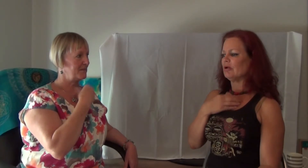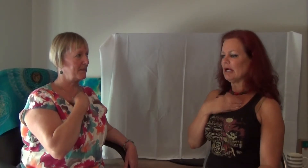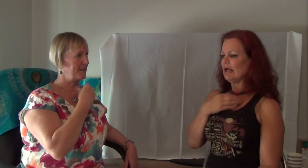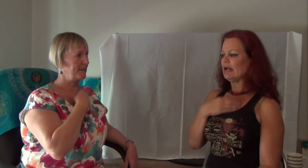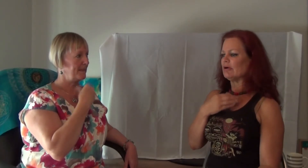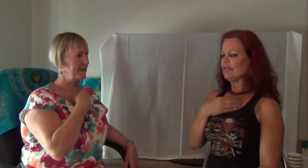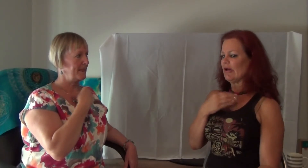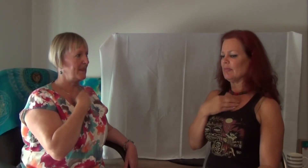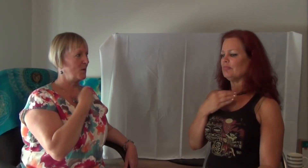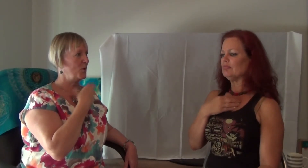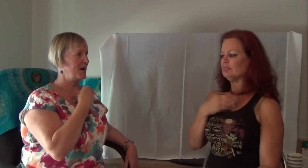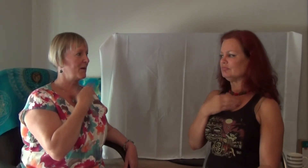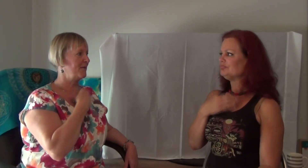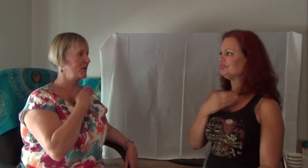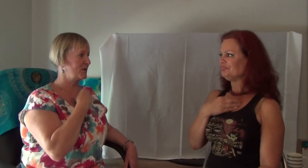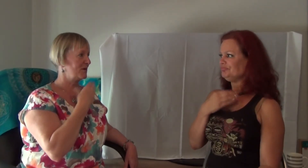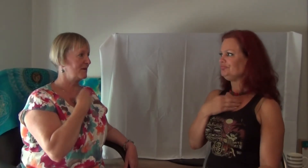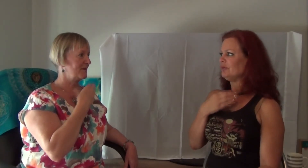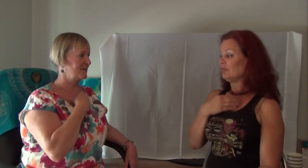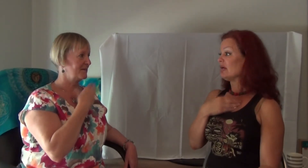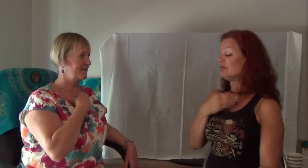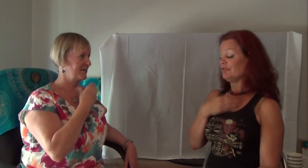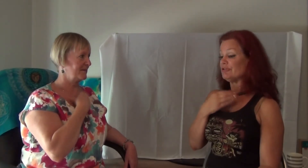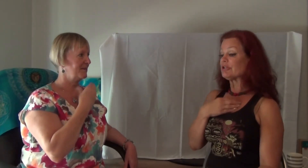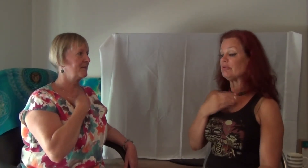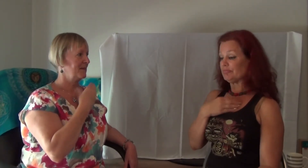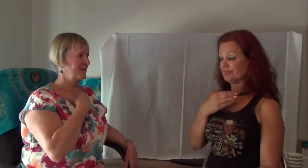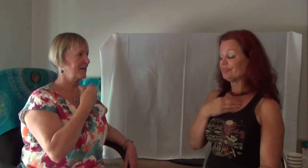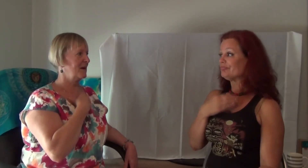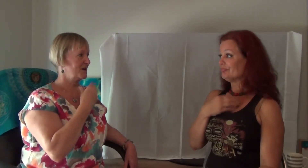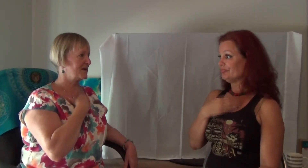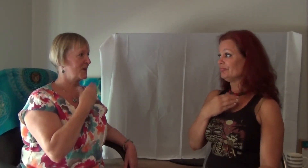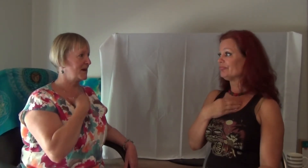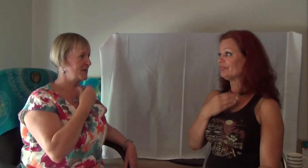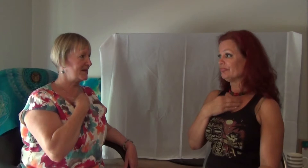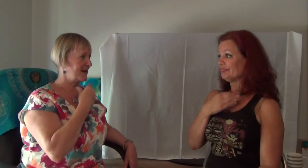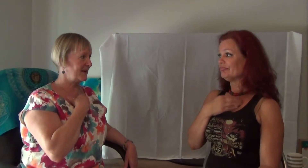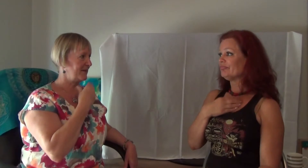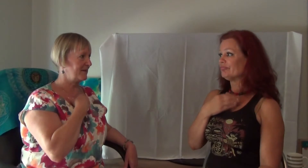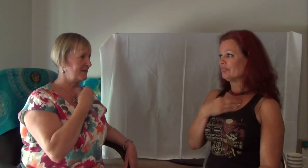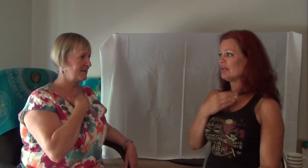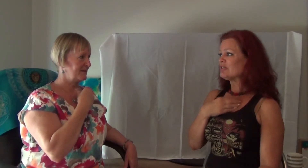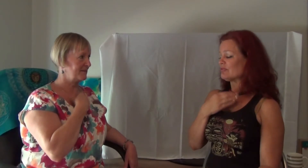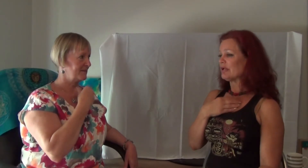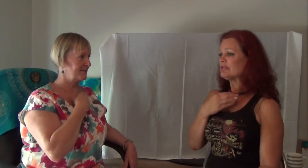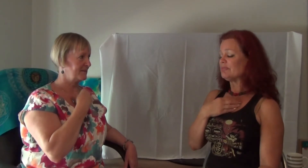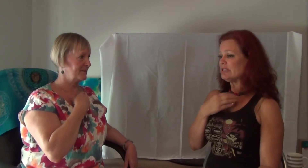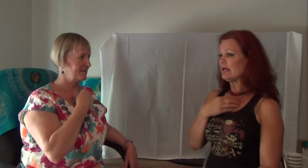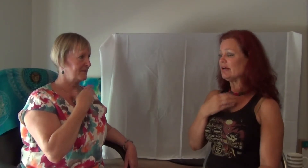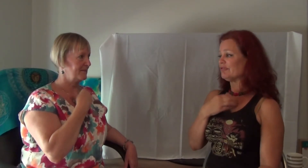All my anger at them. All my confusion. All my confusion. I just wanted to be safe. I just wanted to be safe.